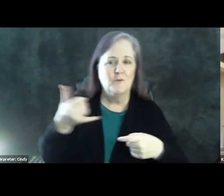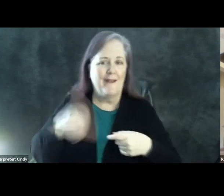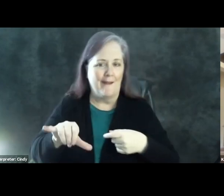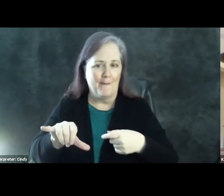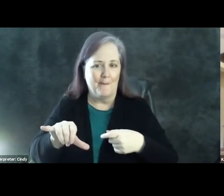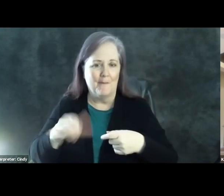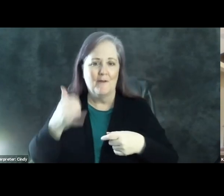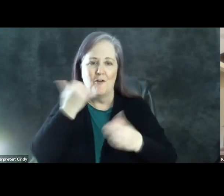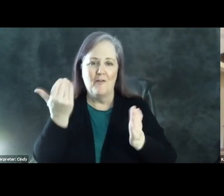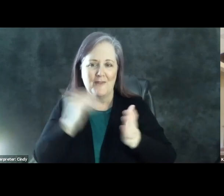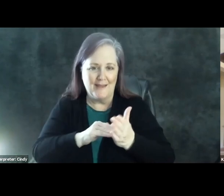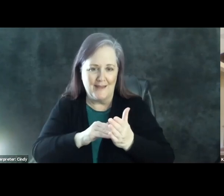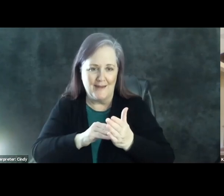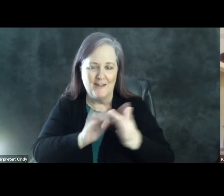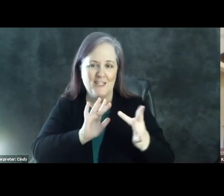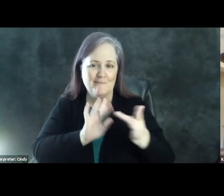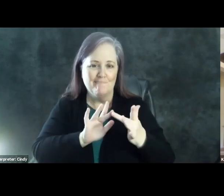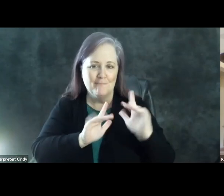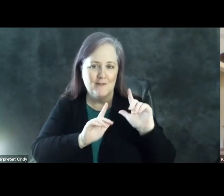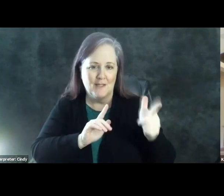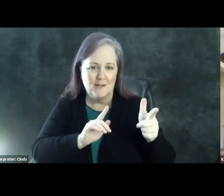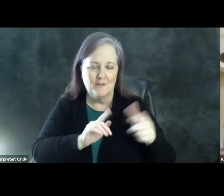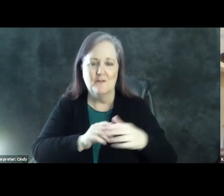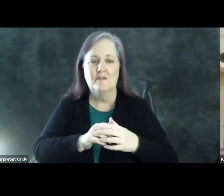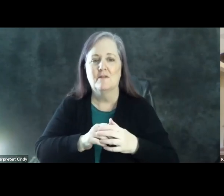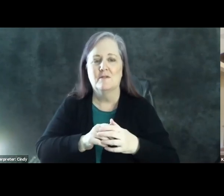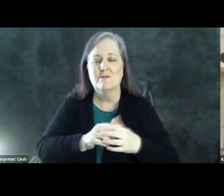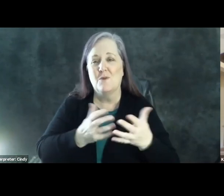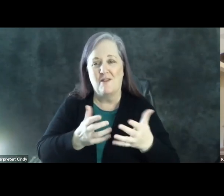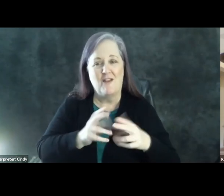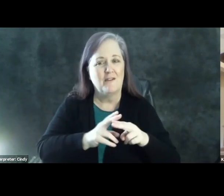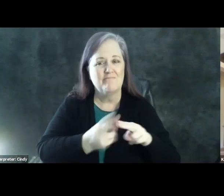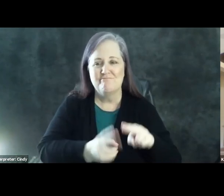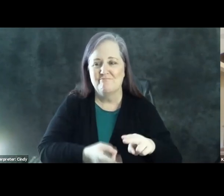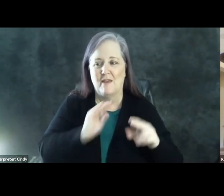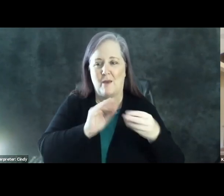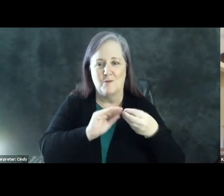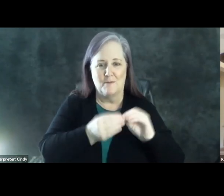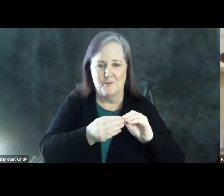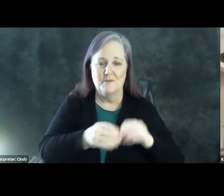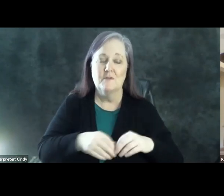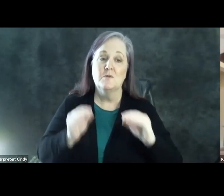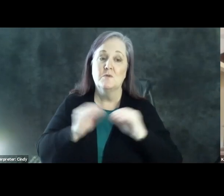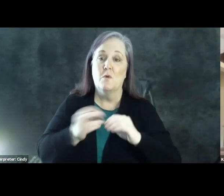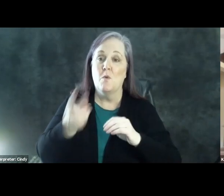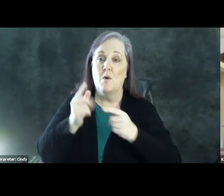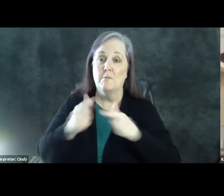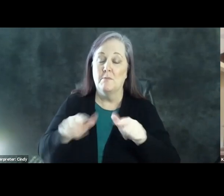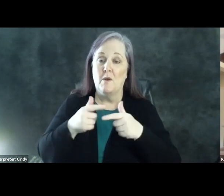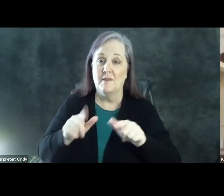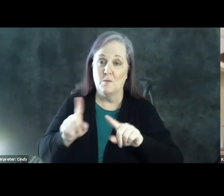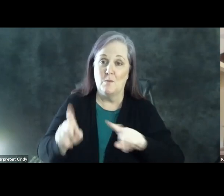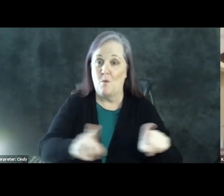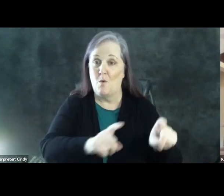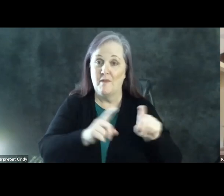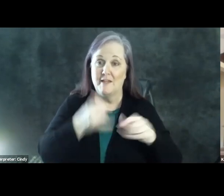and call back and get that person later on. And there's a lot of drop off when we do that. So now with more bilingual polling firms, we're able